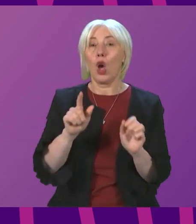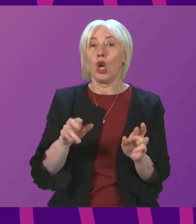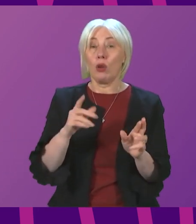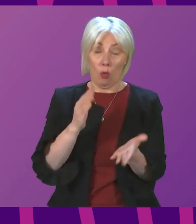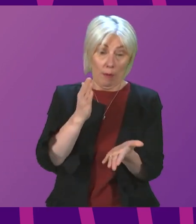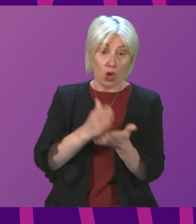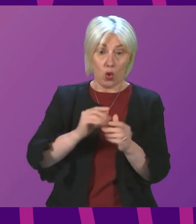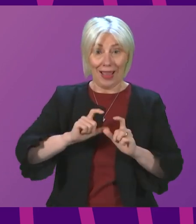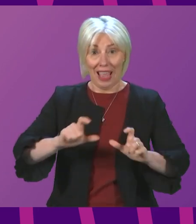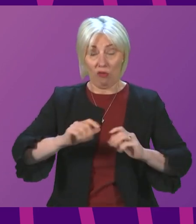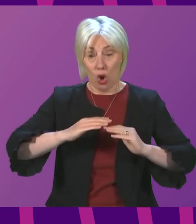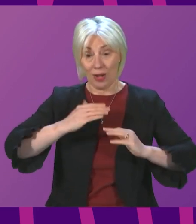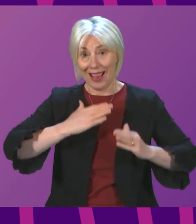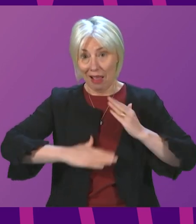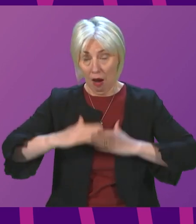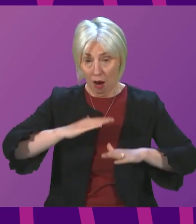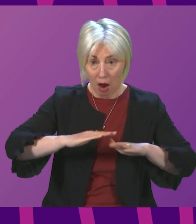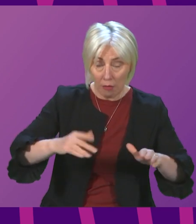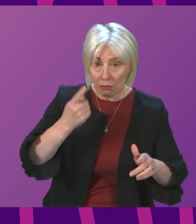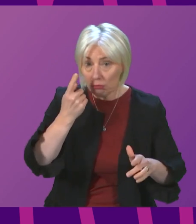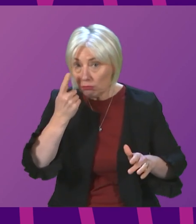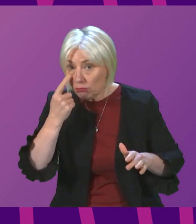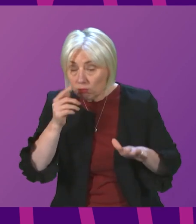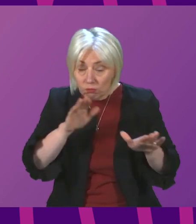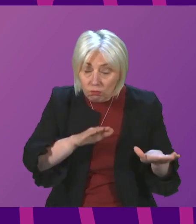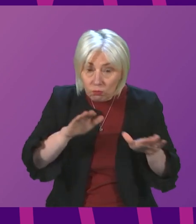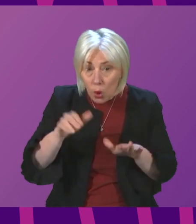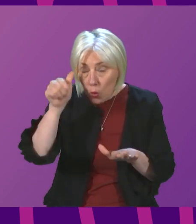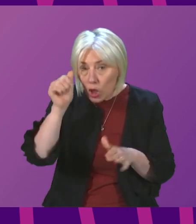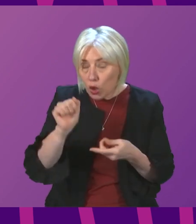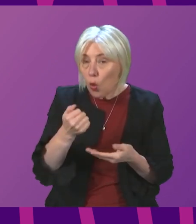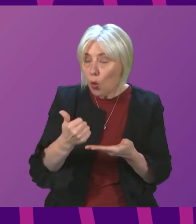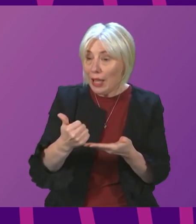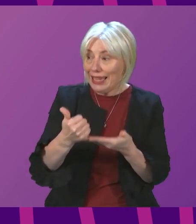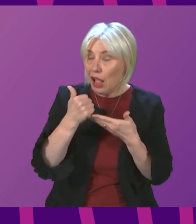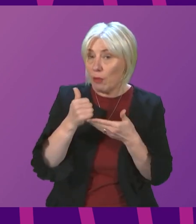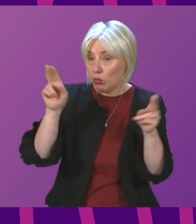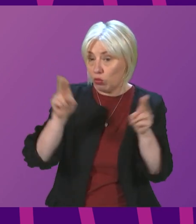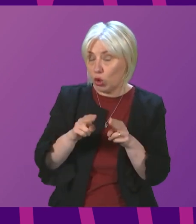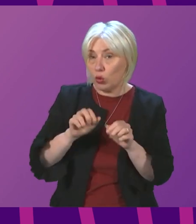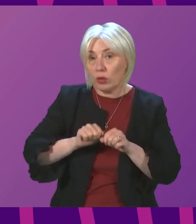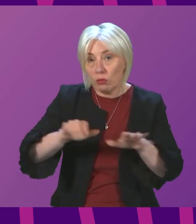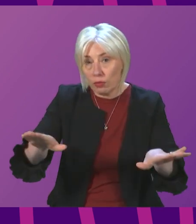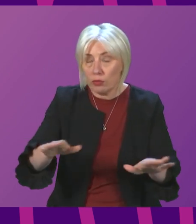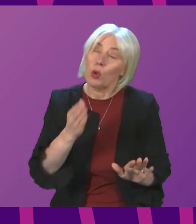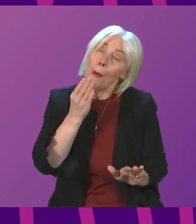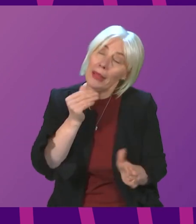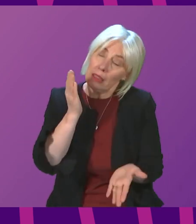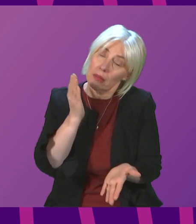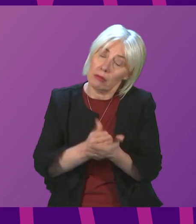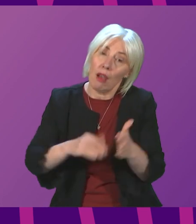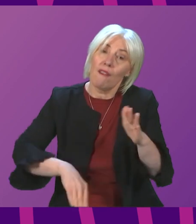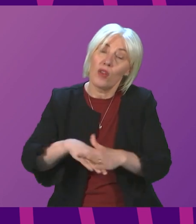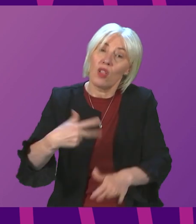remain calm by taking the sensible steps we know help stem transmission. First, please do get fully vaccinated